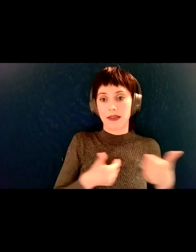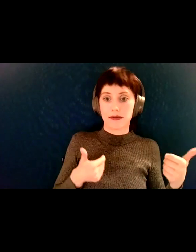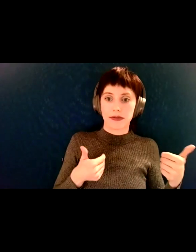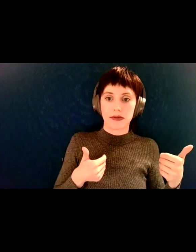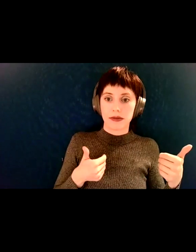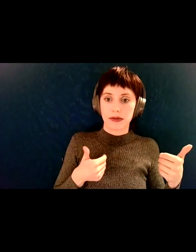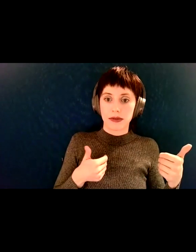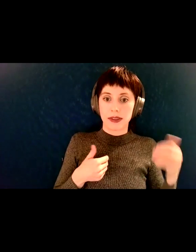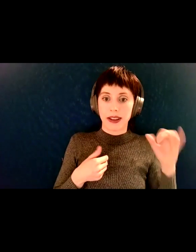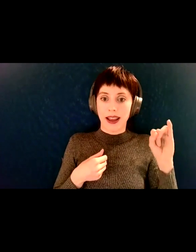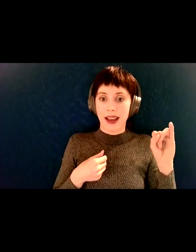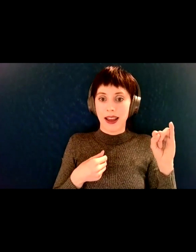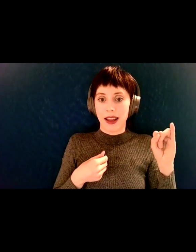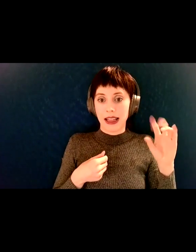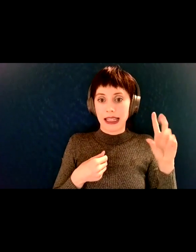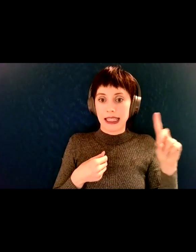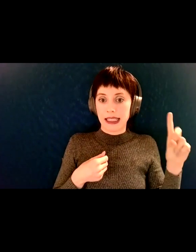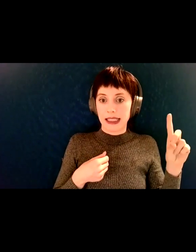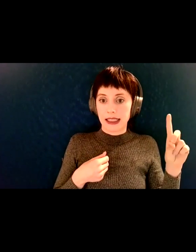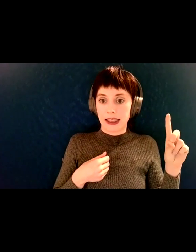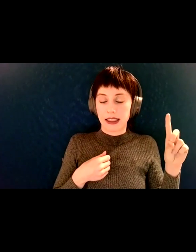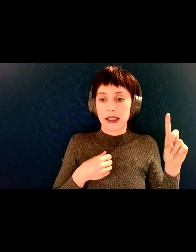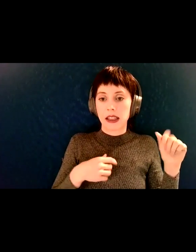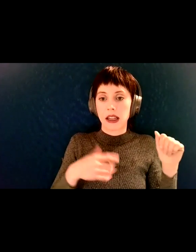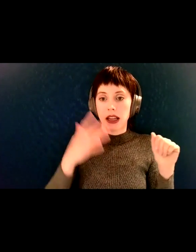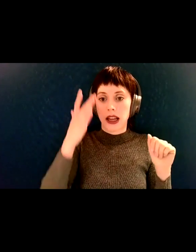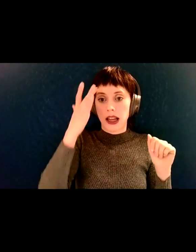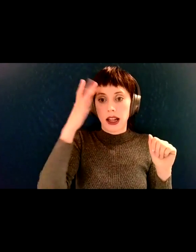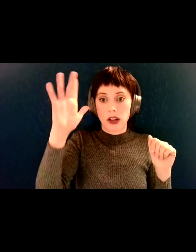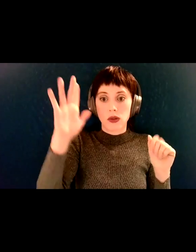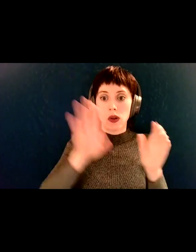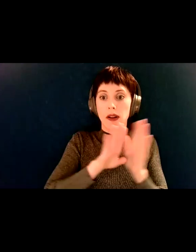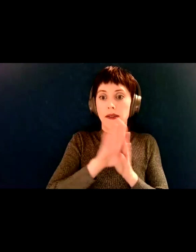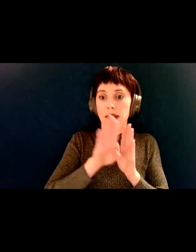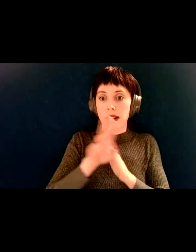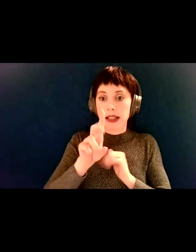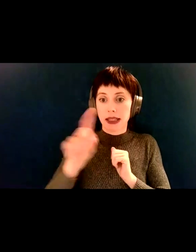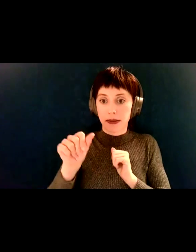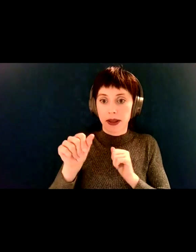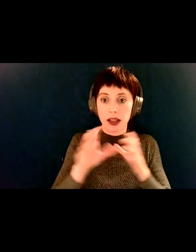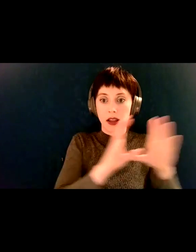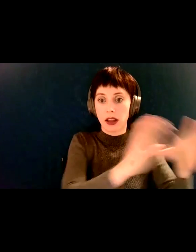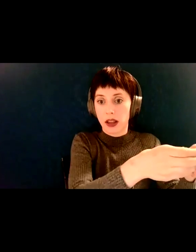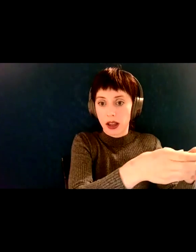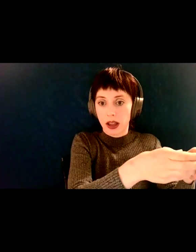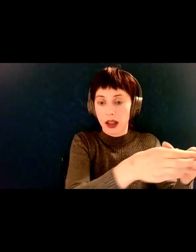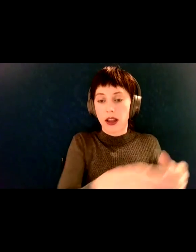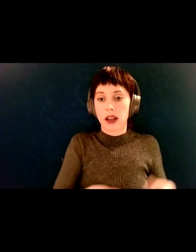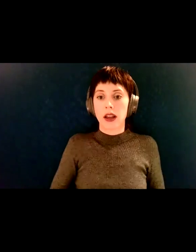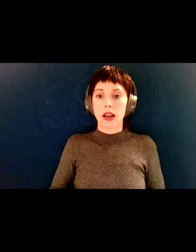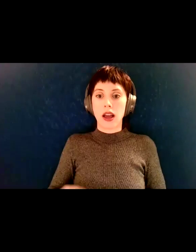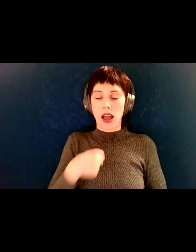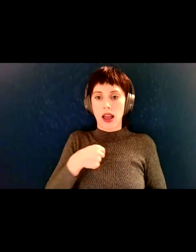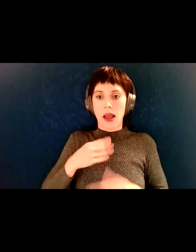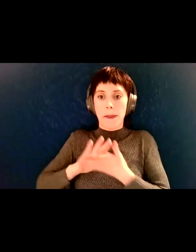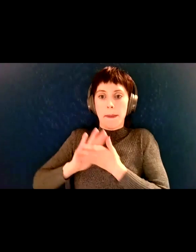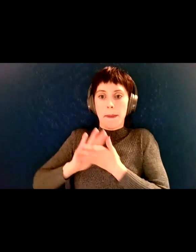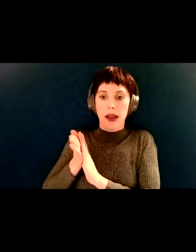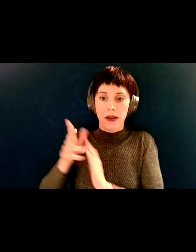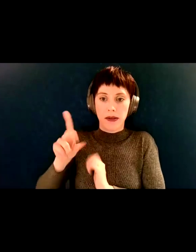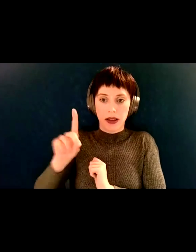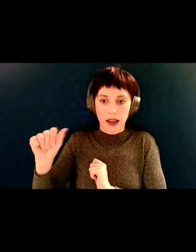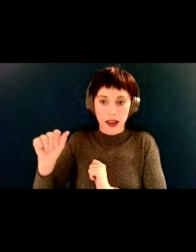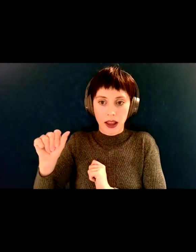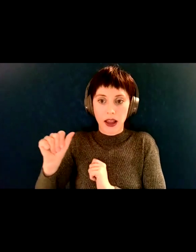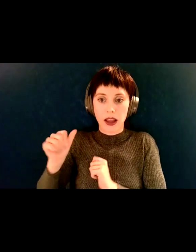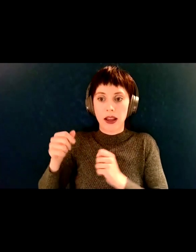IDD, uh, intellectual developmental disabilities are split into one category. I have acquired disabilities. I became disabled, uh, in my